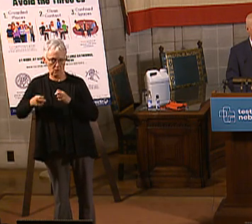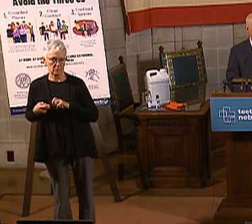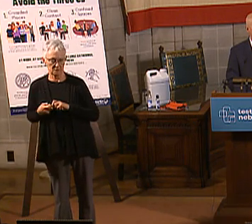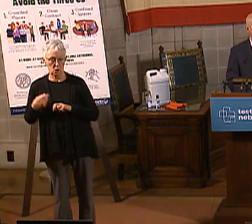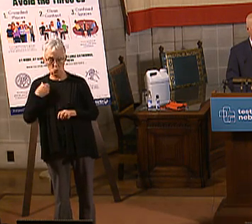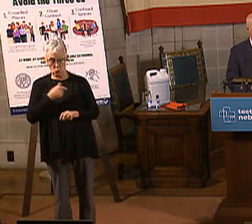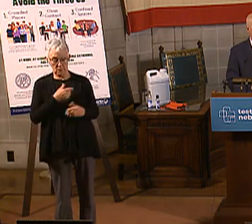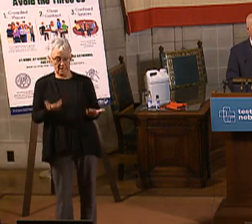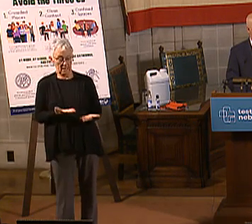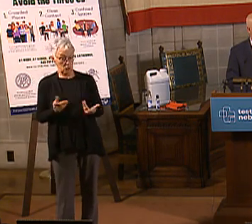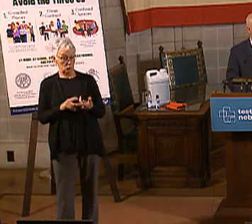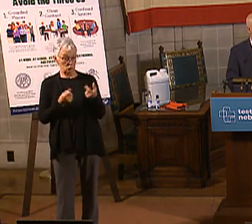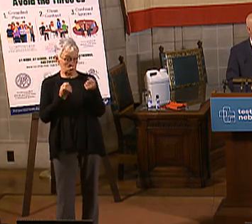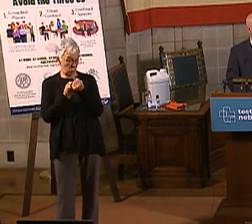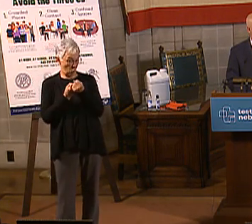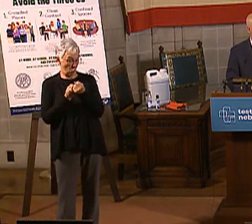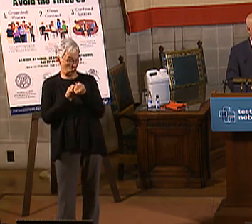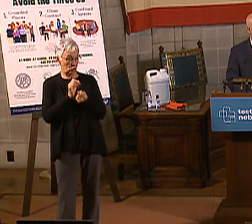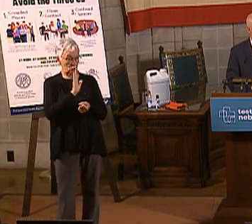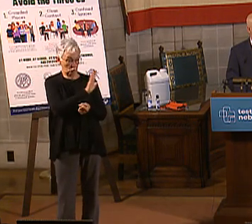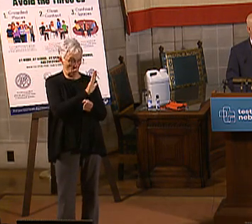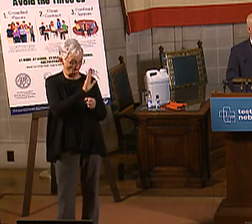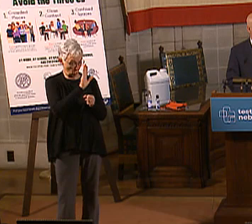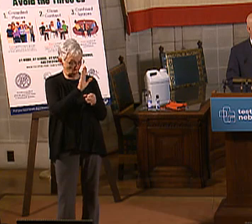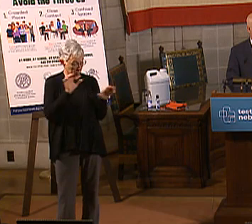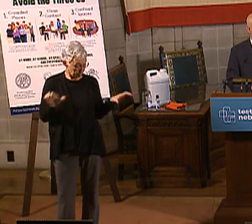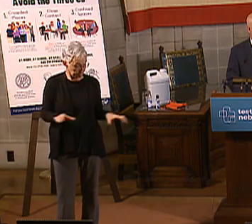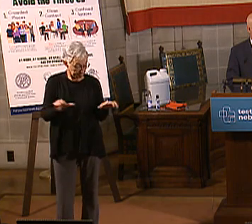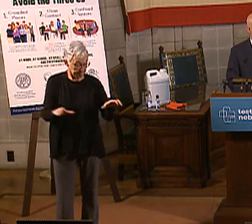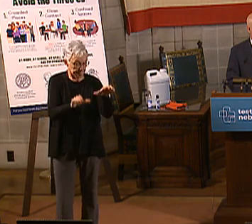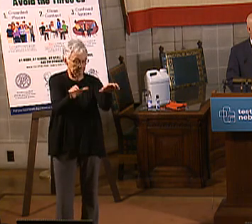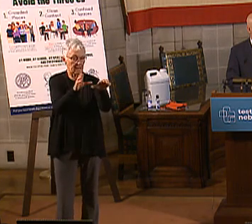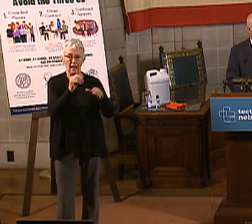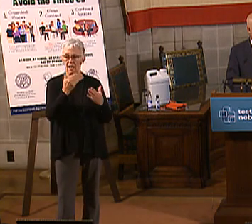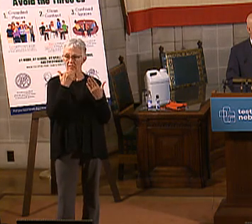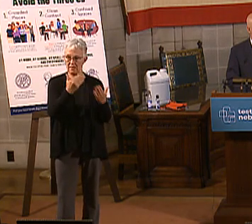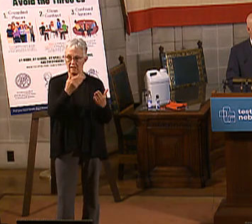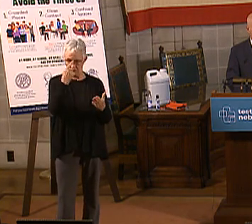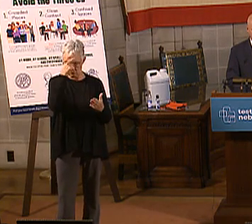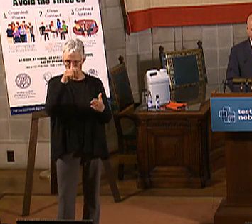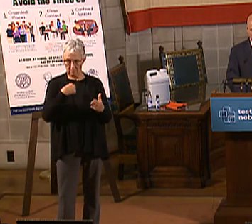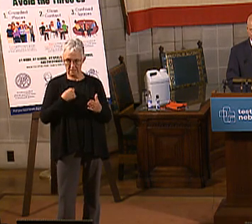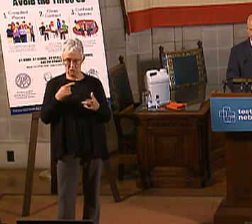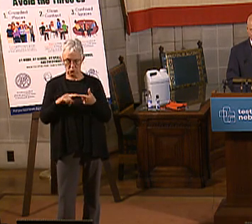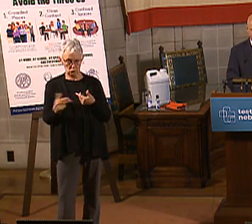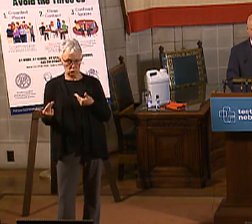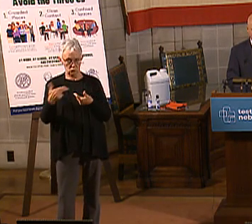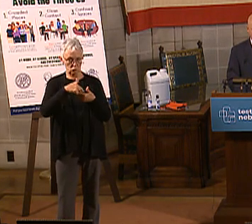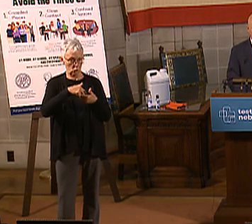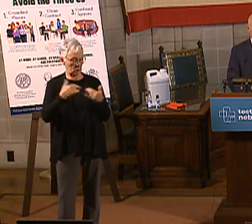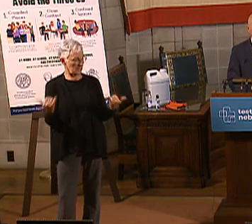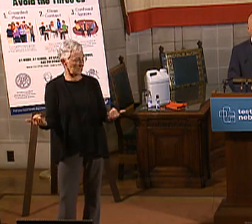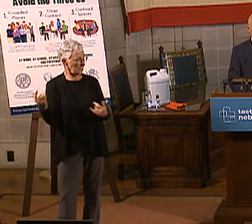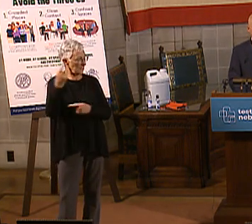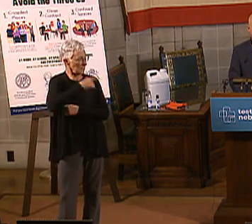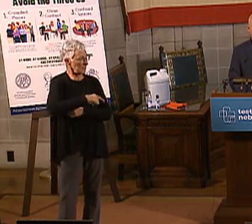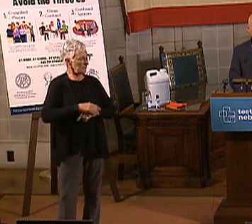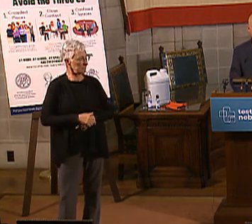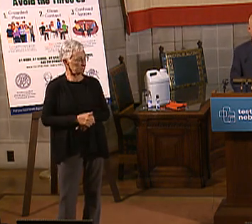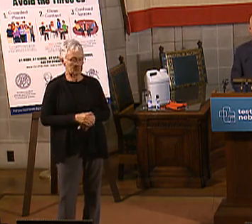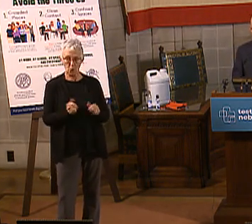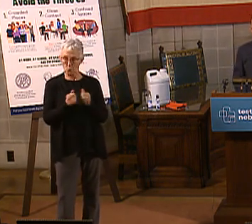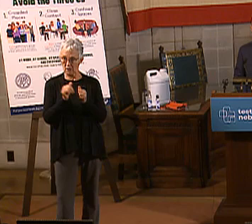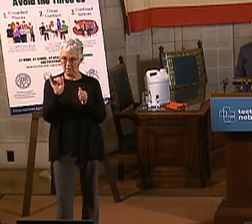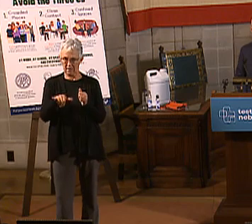support your efforts. And thank you for allowing me to be a part of your event today. And with that, I'm going to sign the waiver.